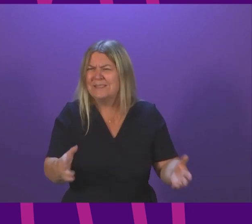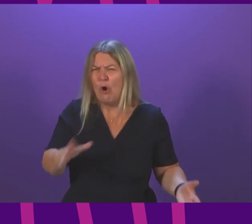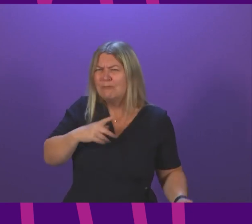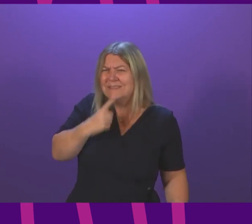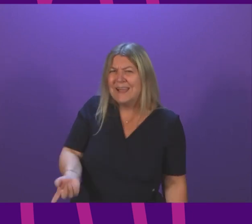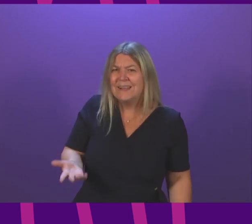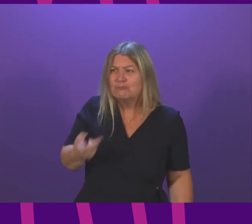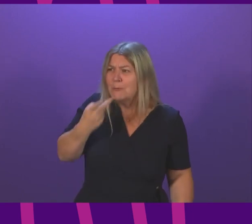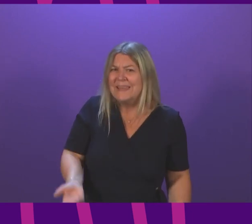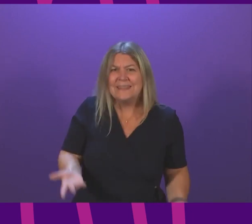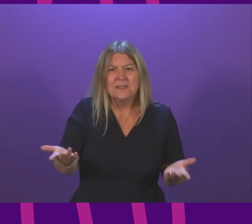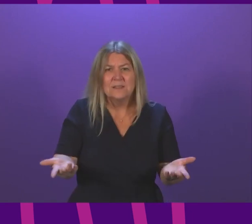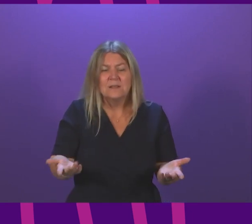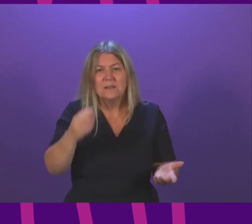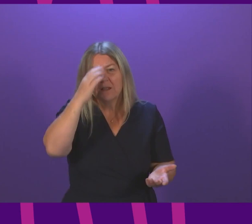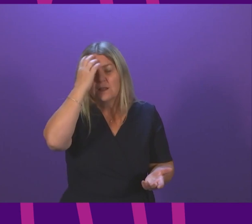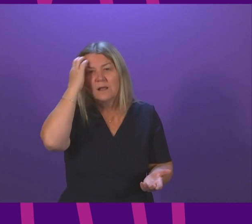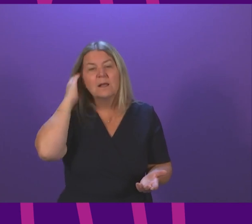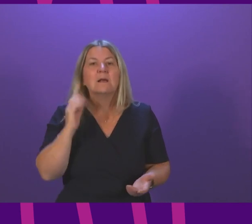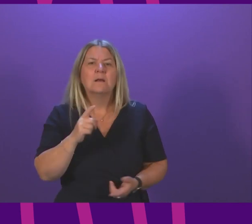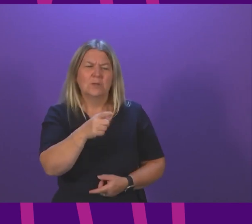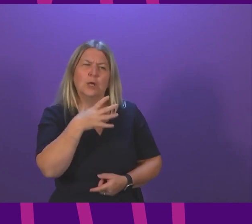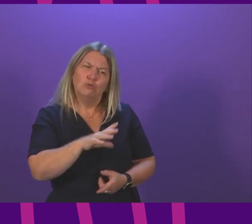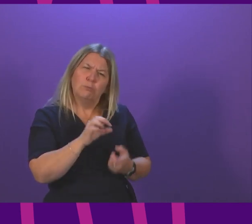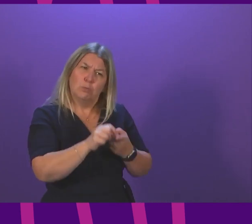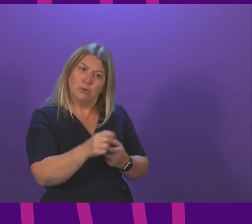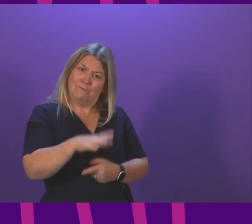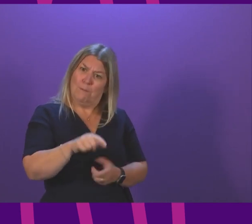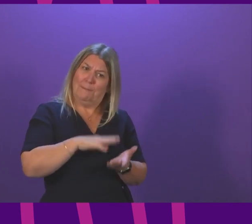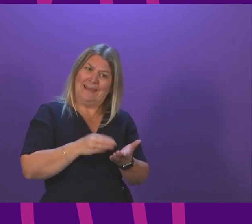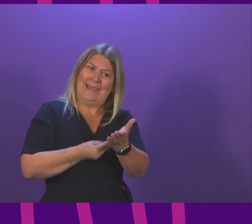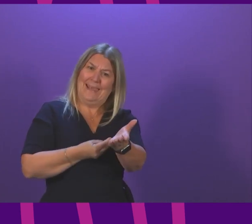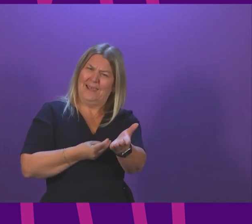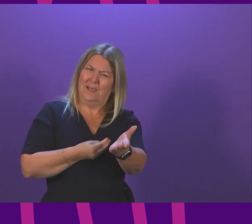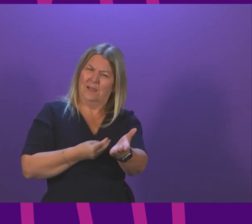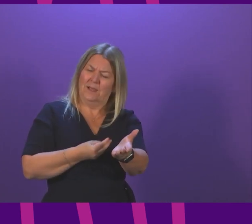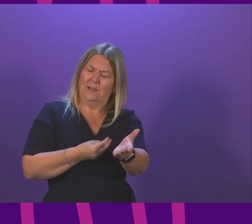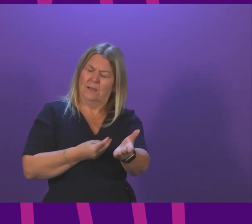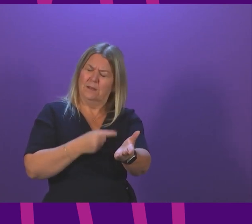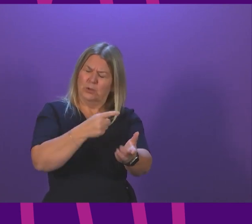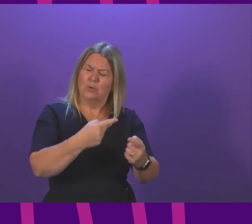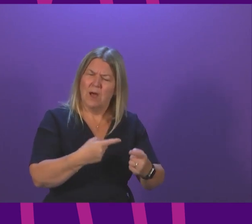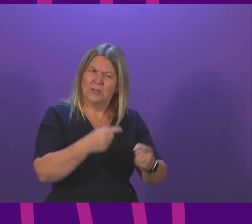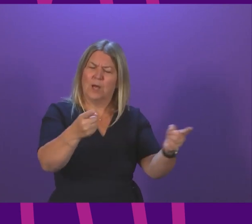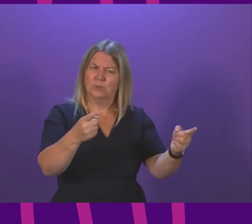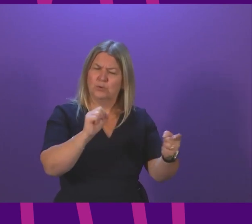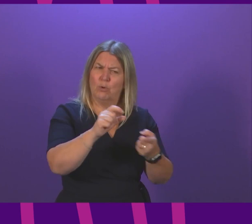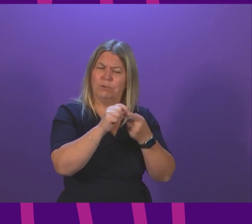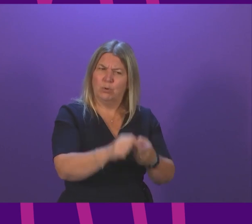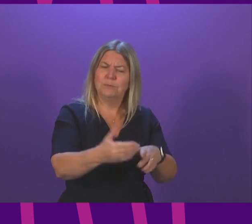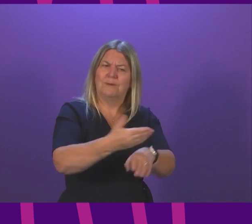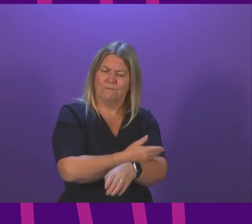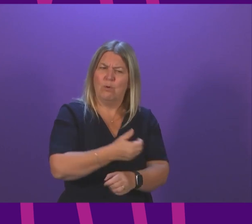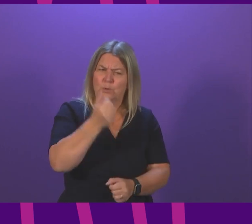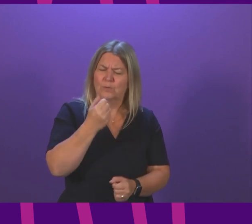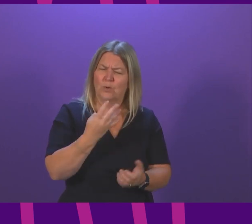that that's where he thinks the funding for his proposal should come from he announced his proposal before we knew about that £41 million so I'm